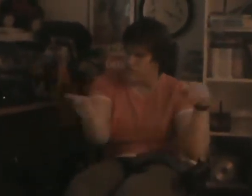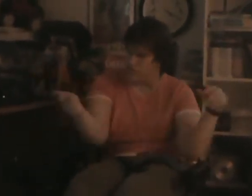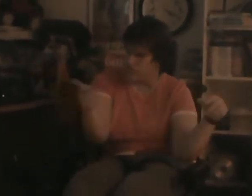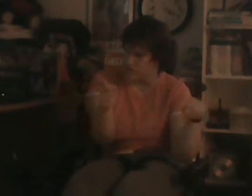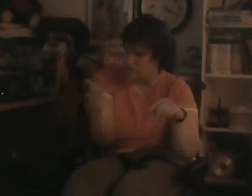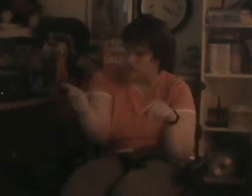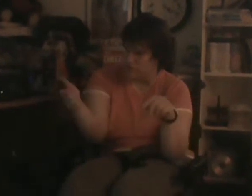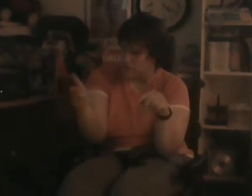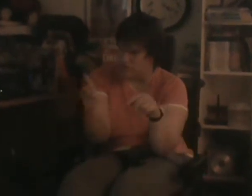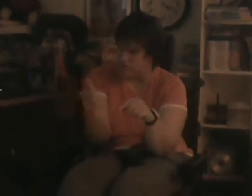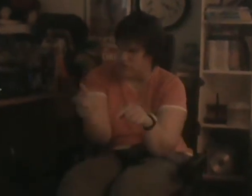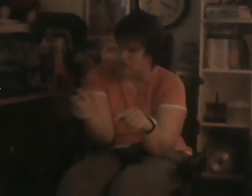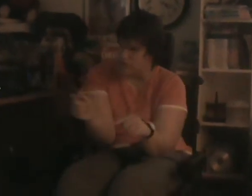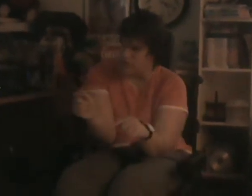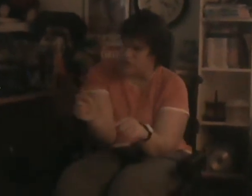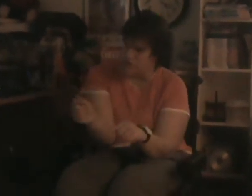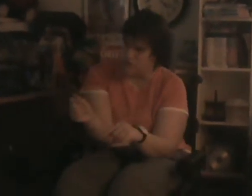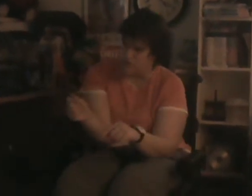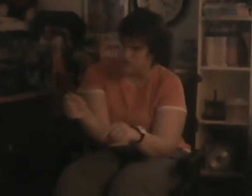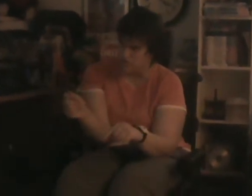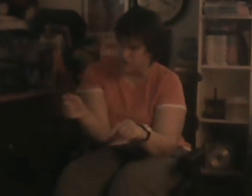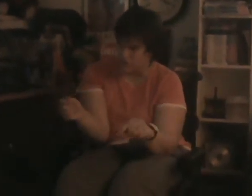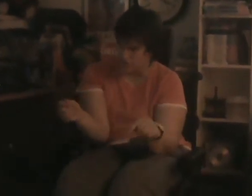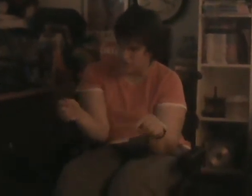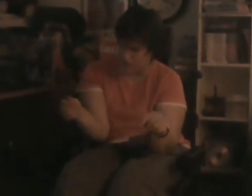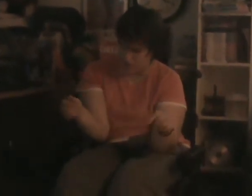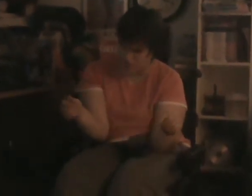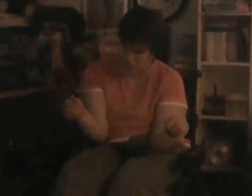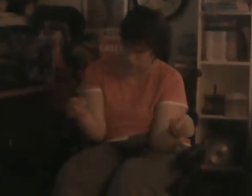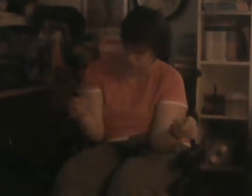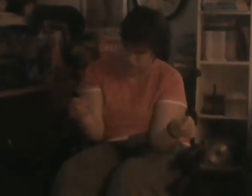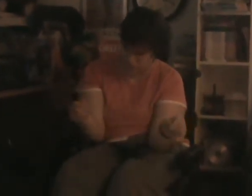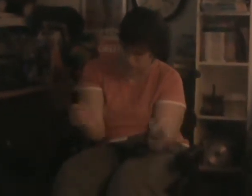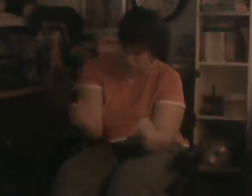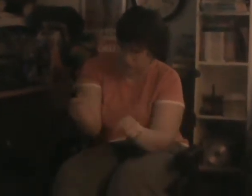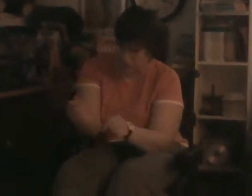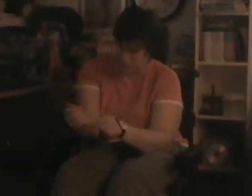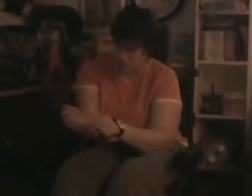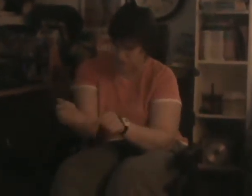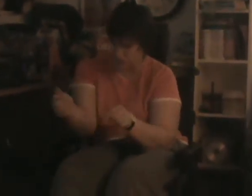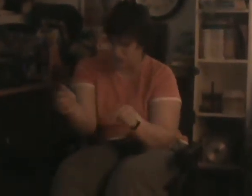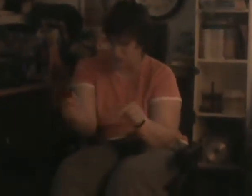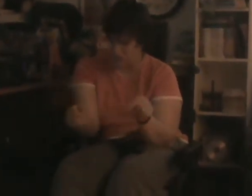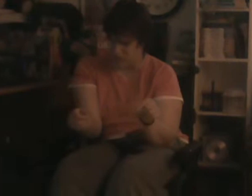winds blow. There'll be a new day